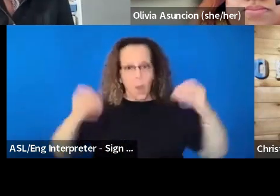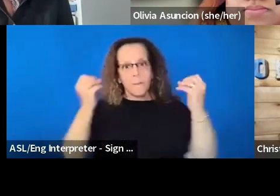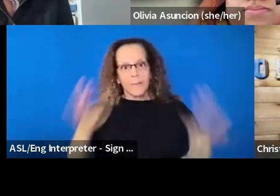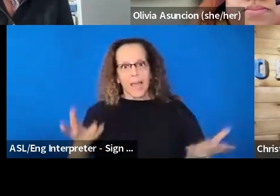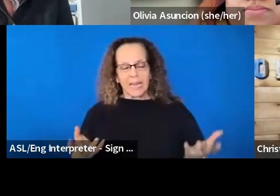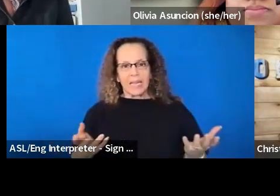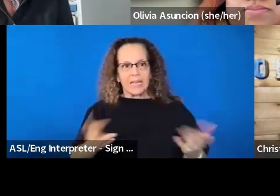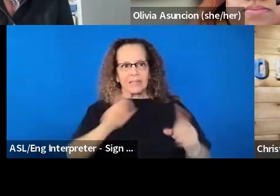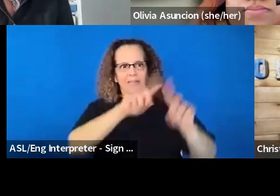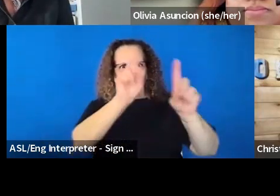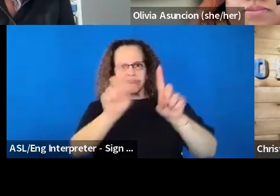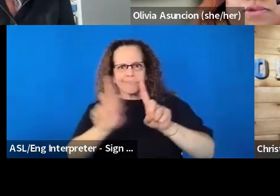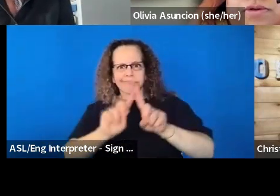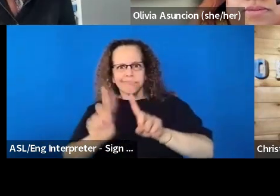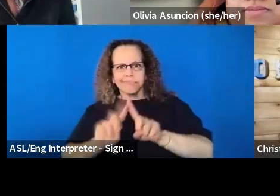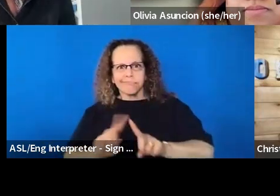Actually it's